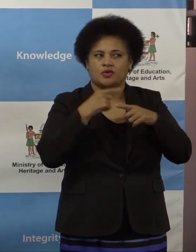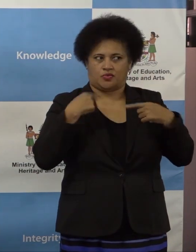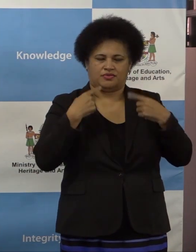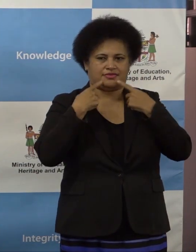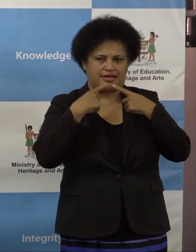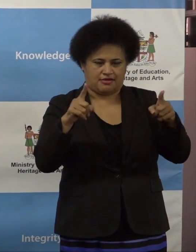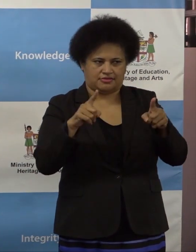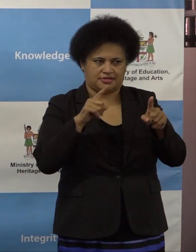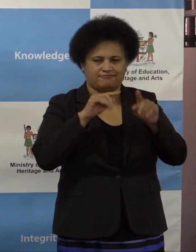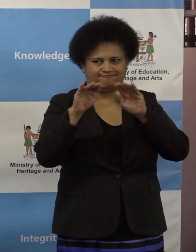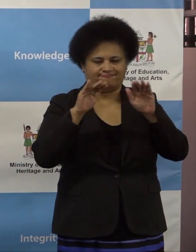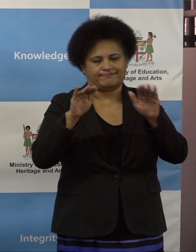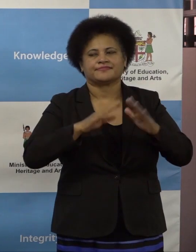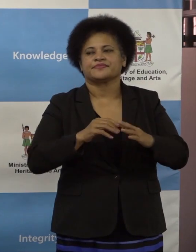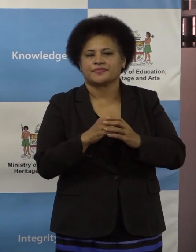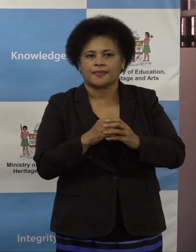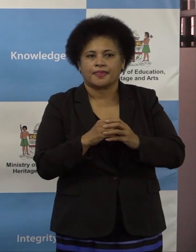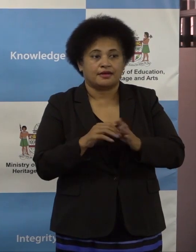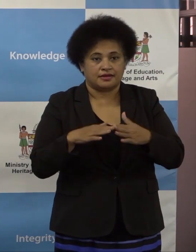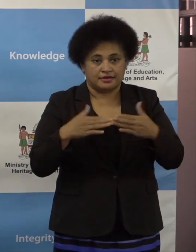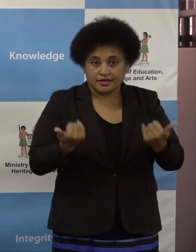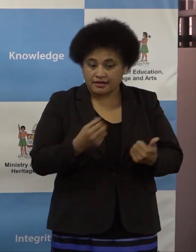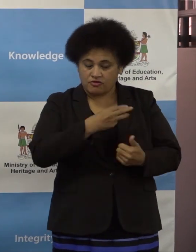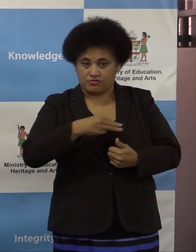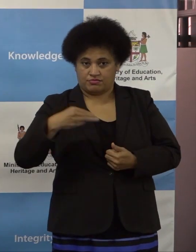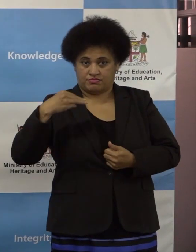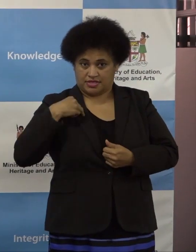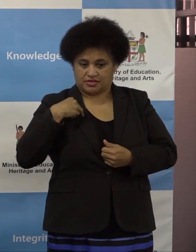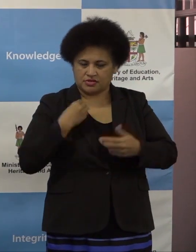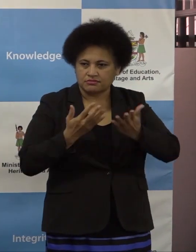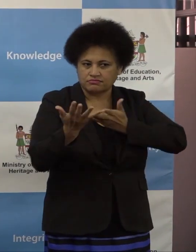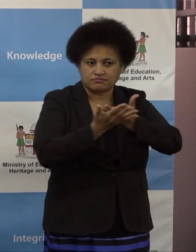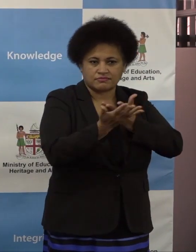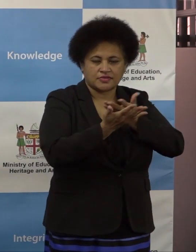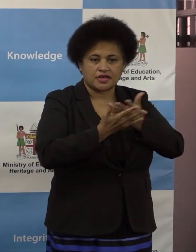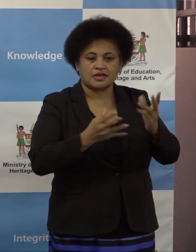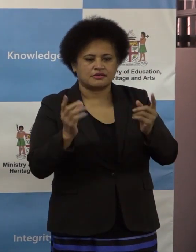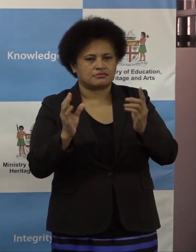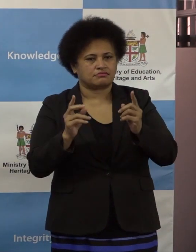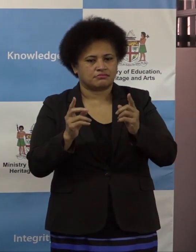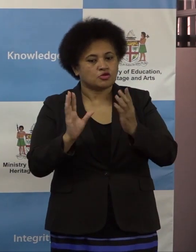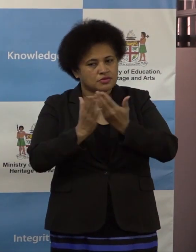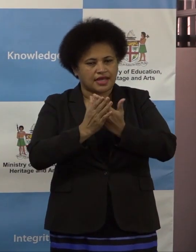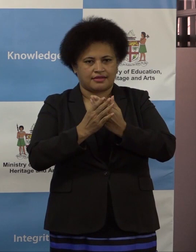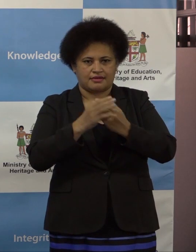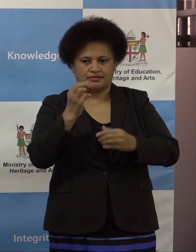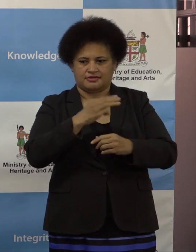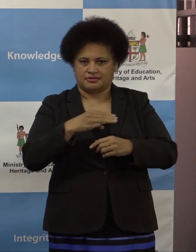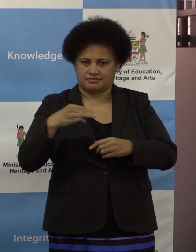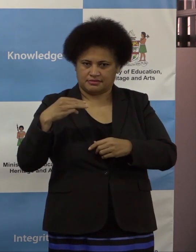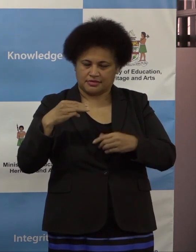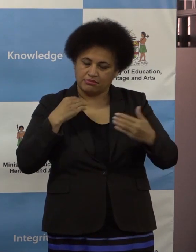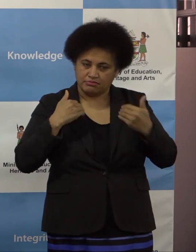The Ministry is currently in dialogue with the universities on probable start dates for the 2022 academic